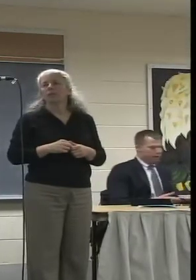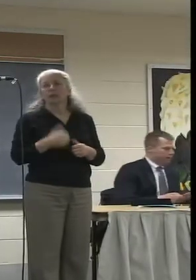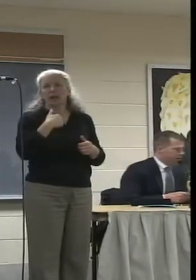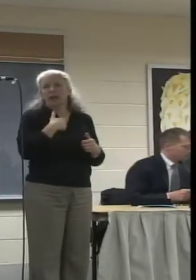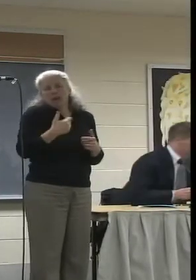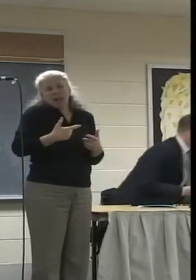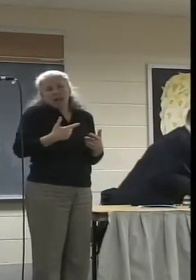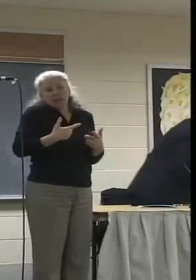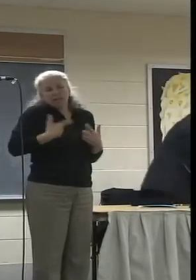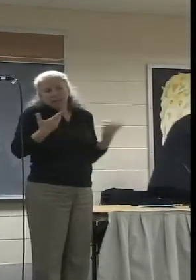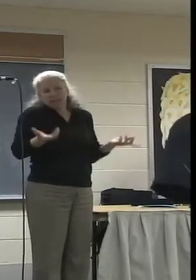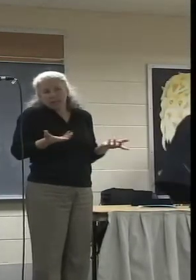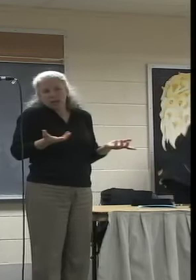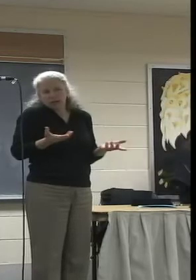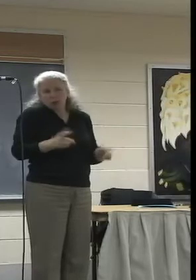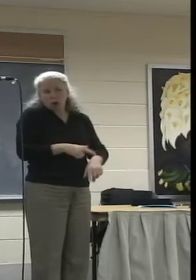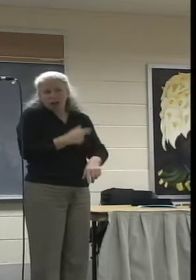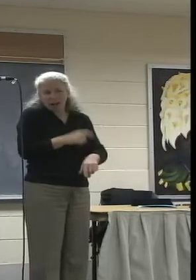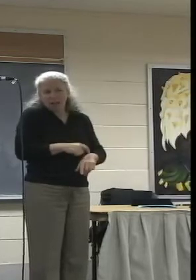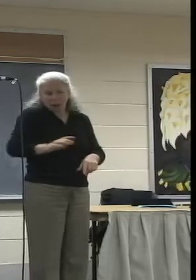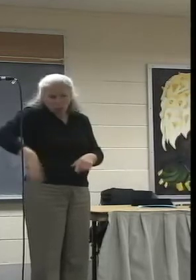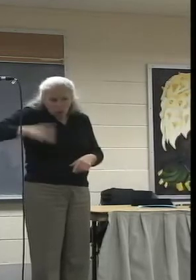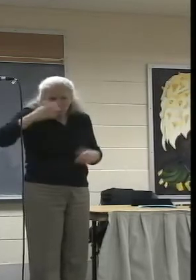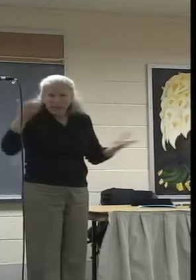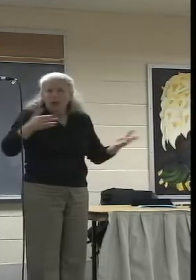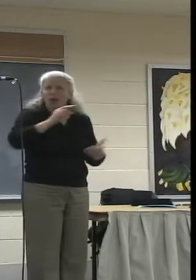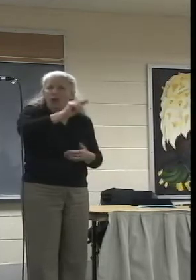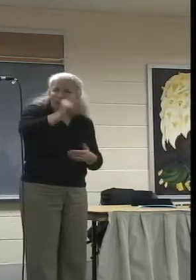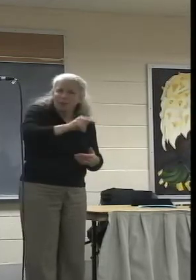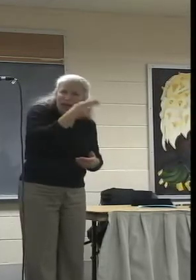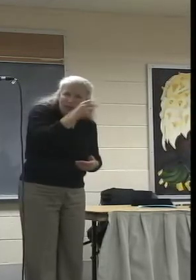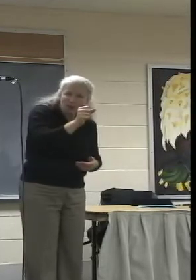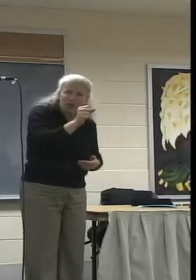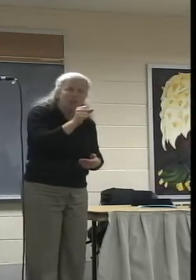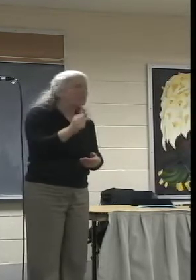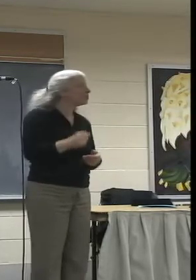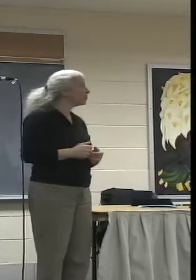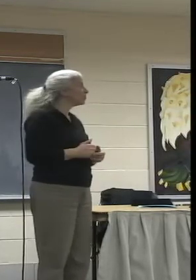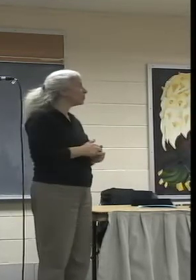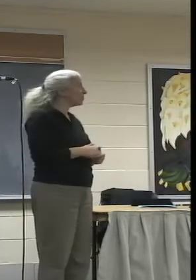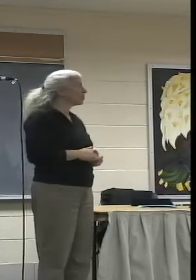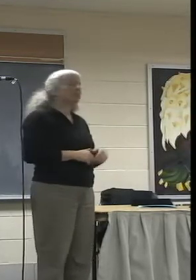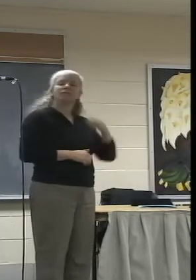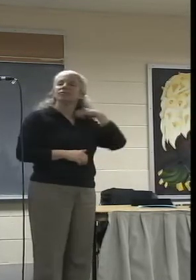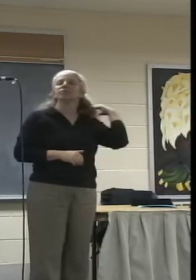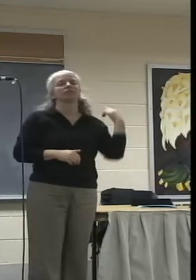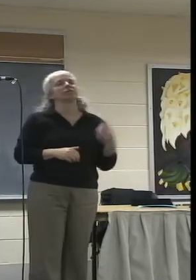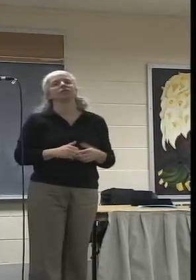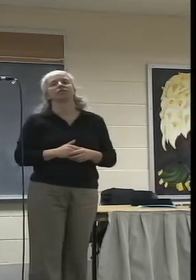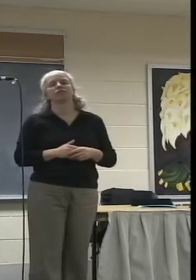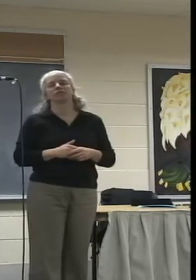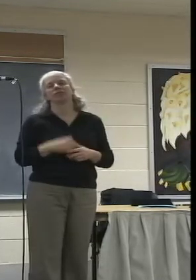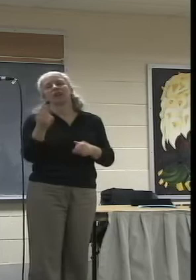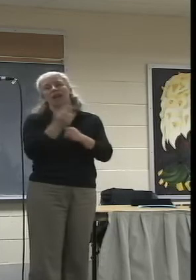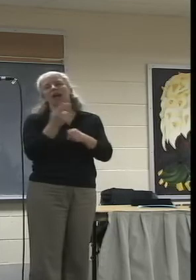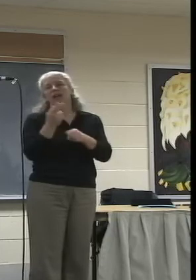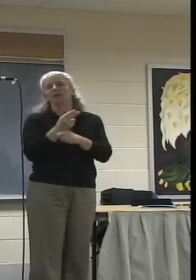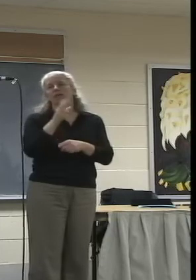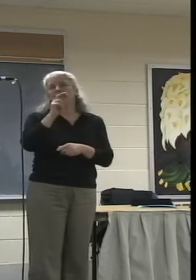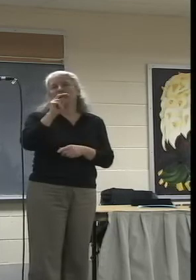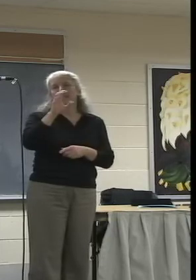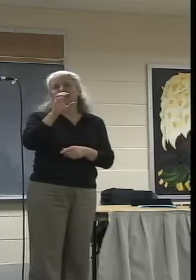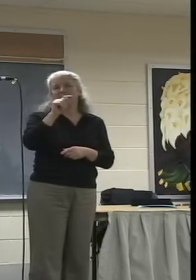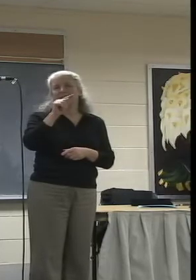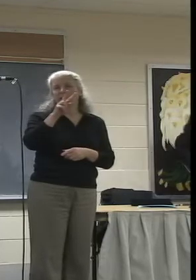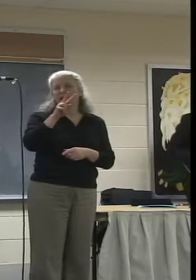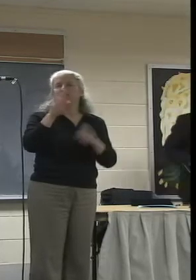Florence resident. I grew up here. I went to Northampton High School. And I've used NCTV as the resource